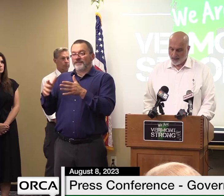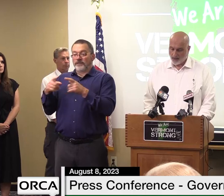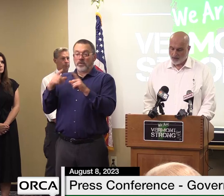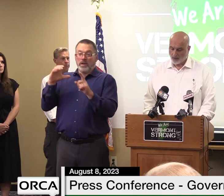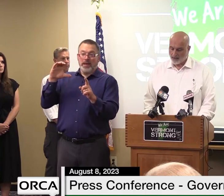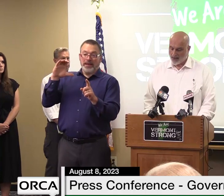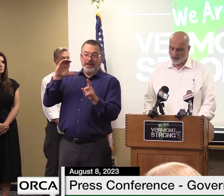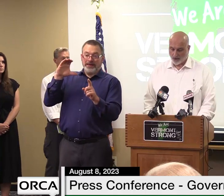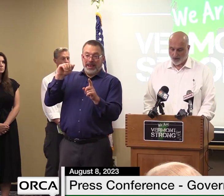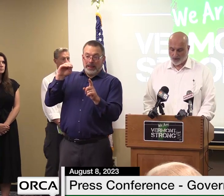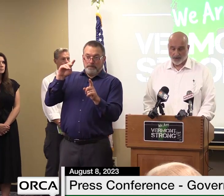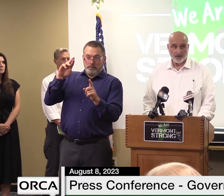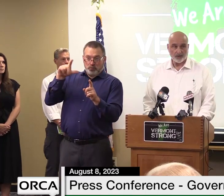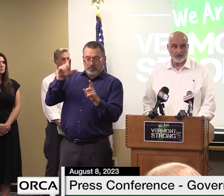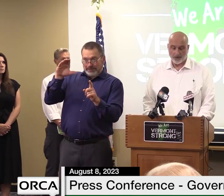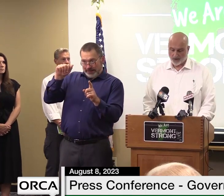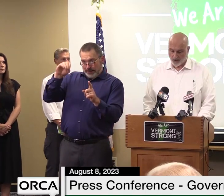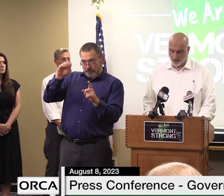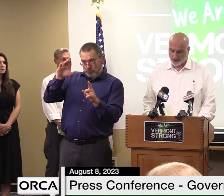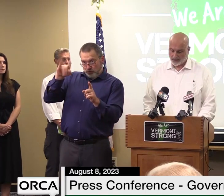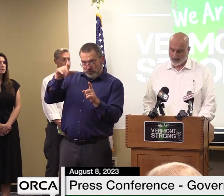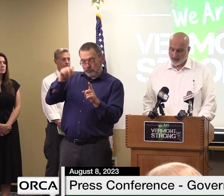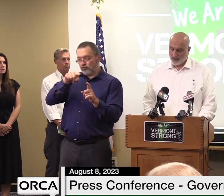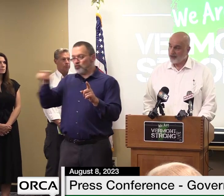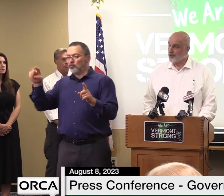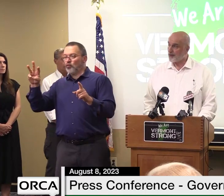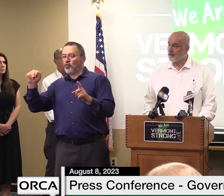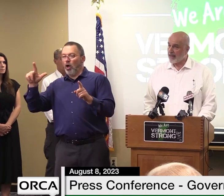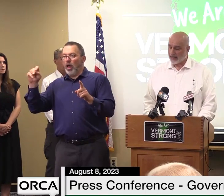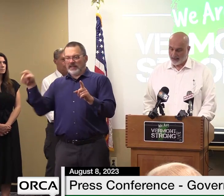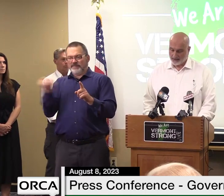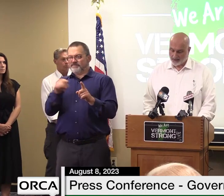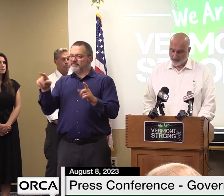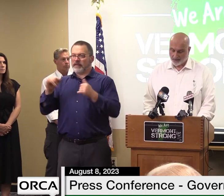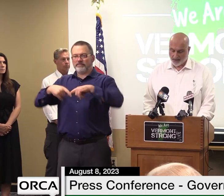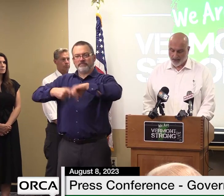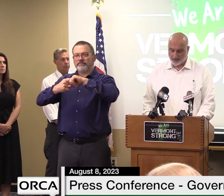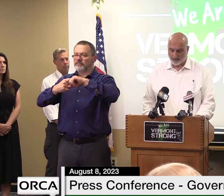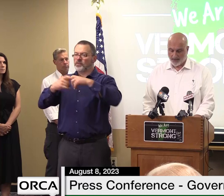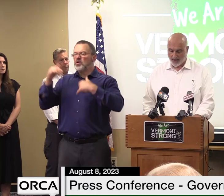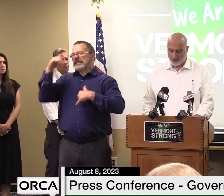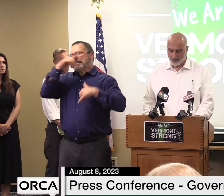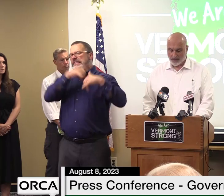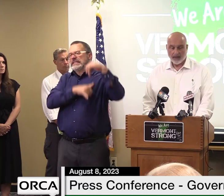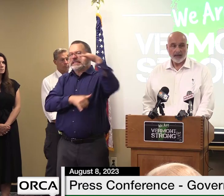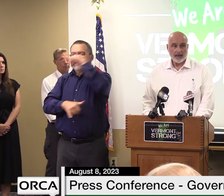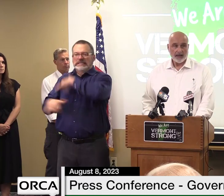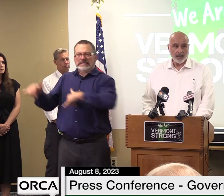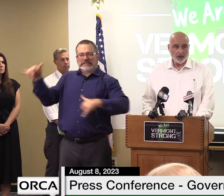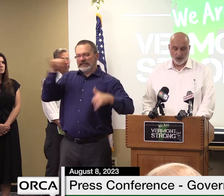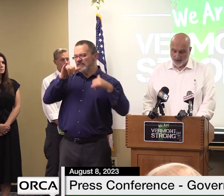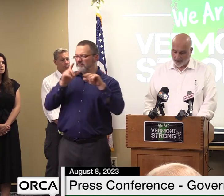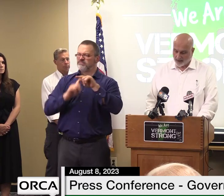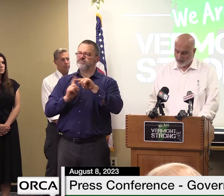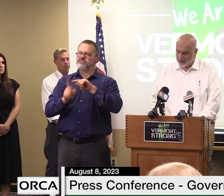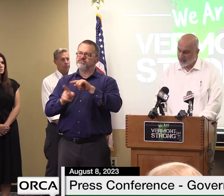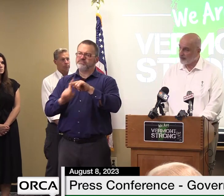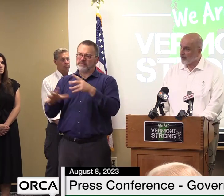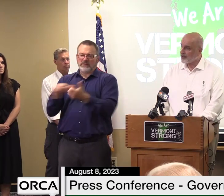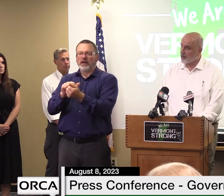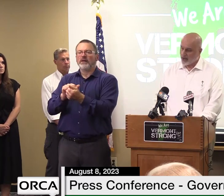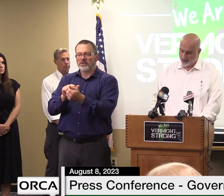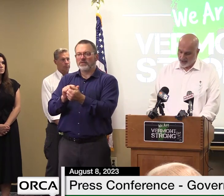walden remain closed until further notice due to many different types of damage including